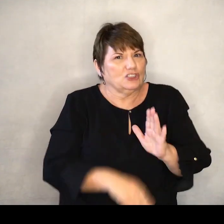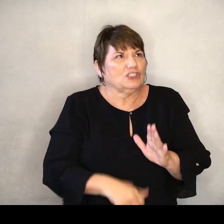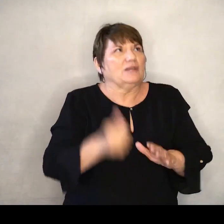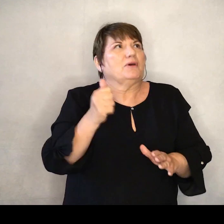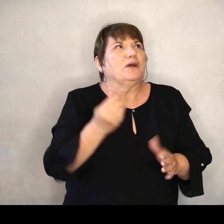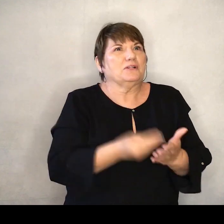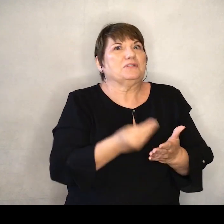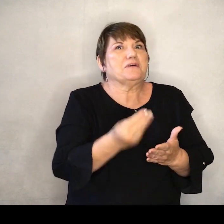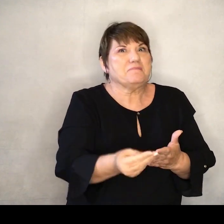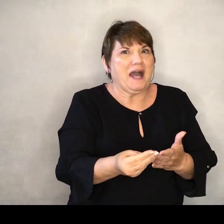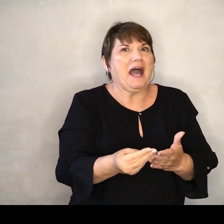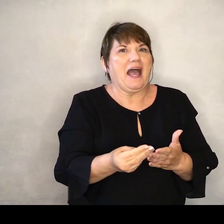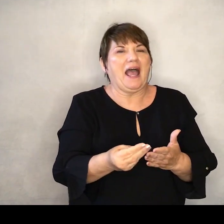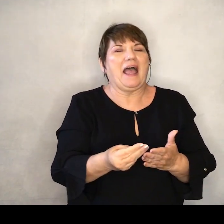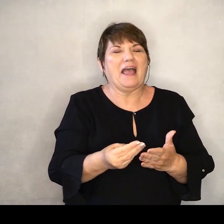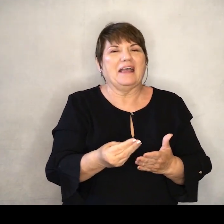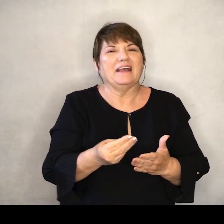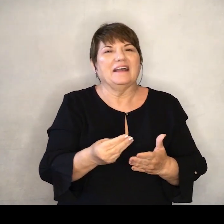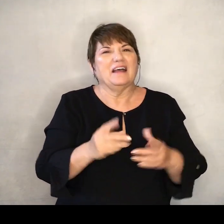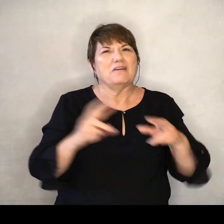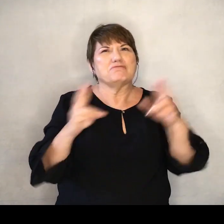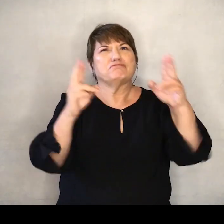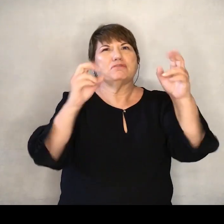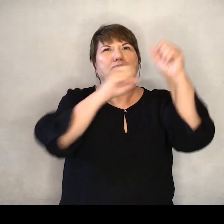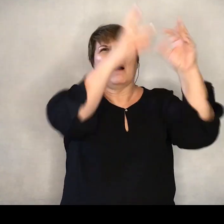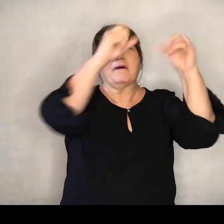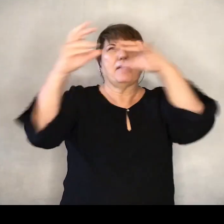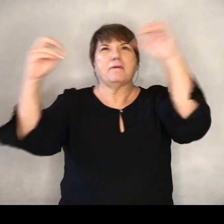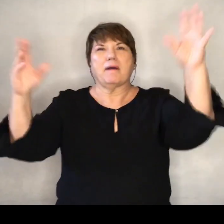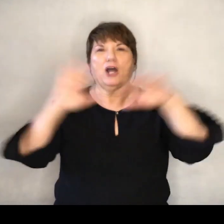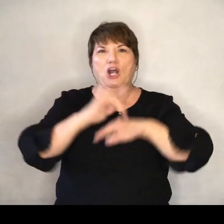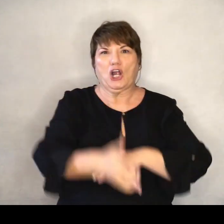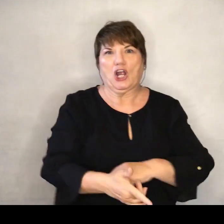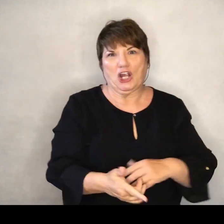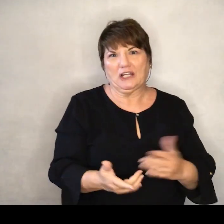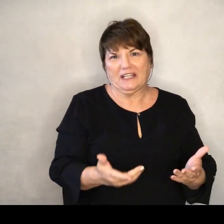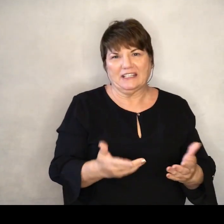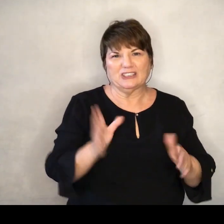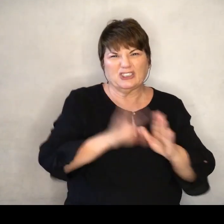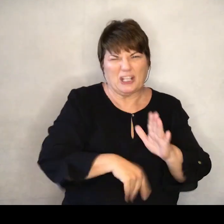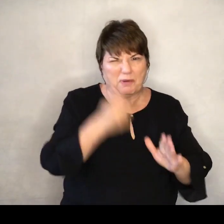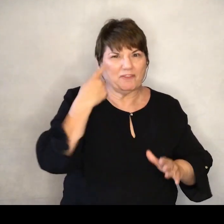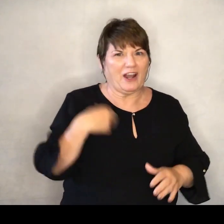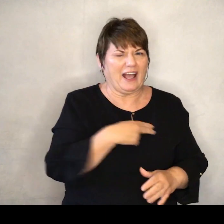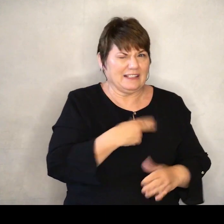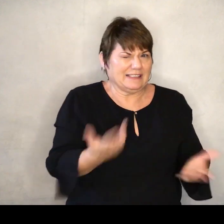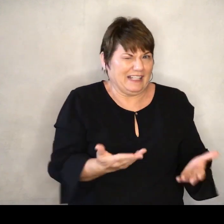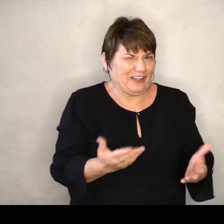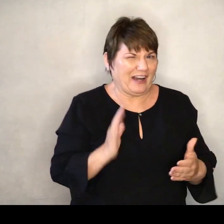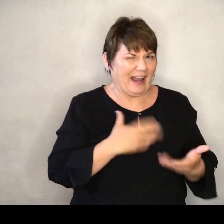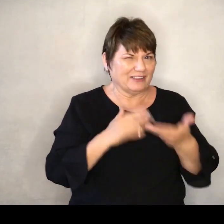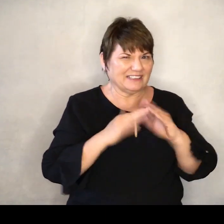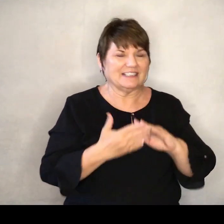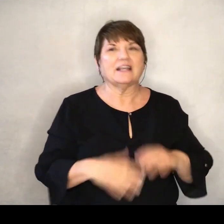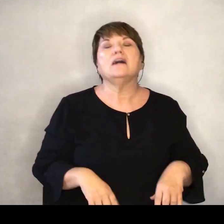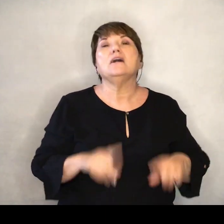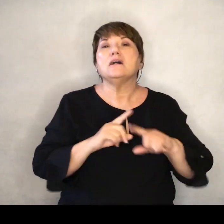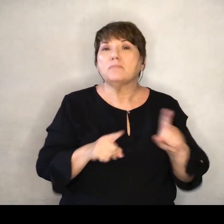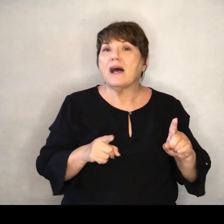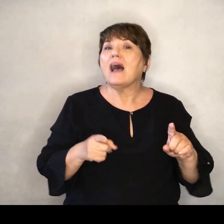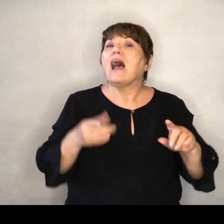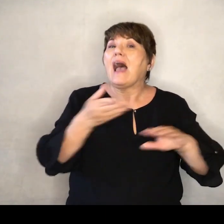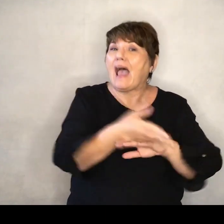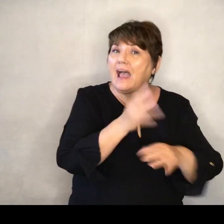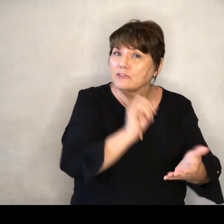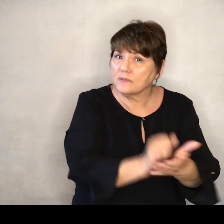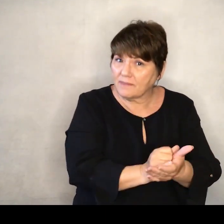before it If we're totally honest But we as a church then the next day show up And we're able to clean up all of the park that's there And so